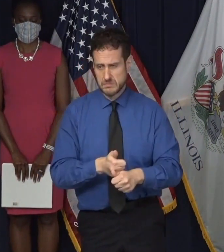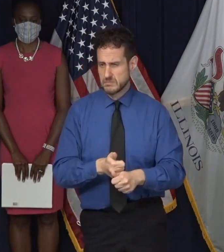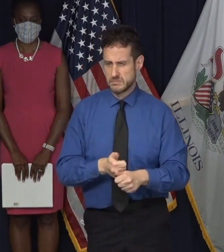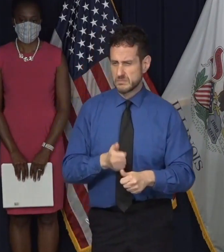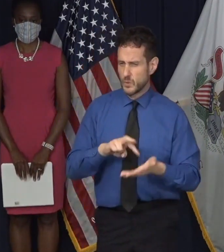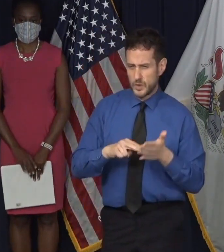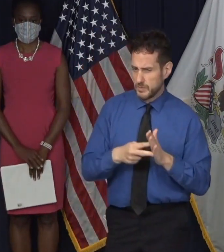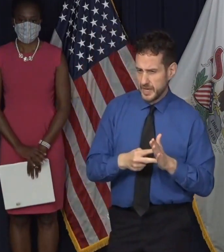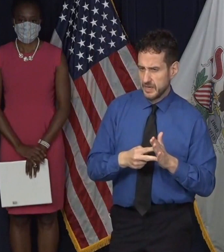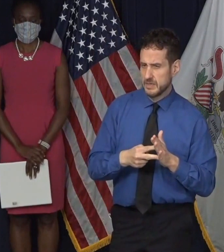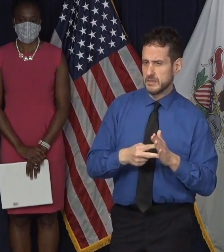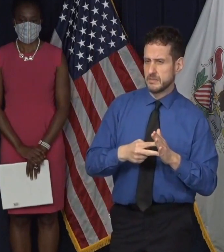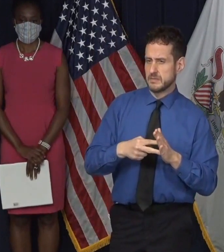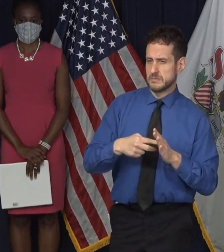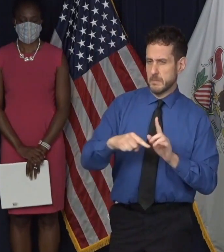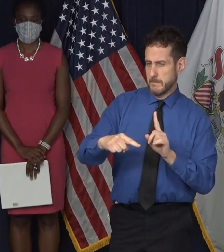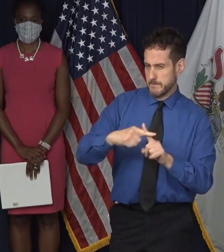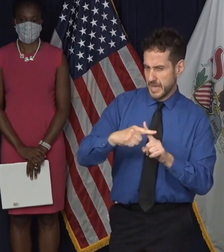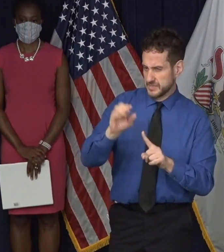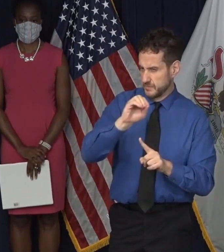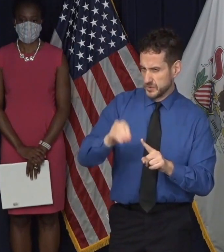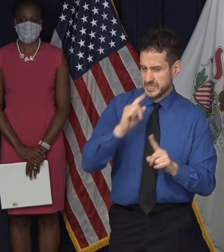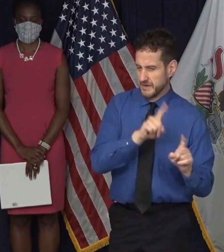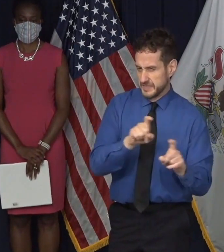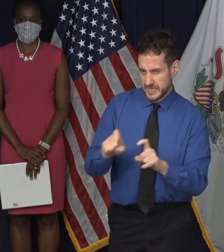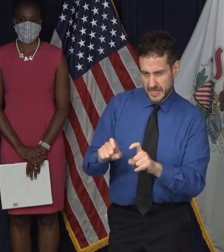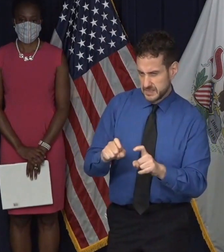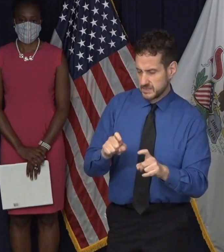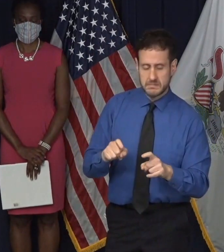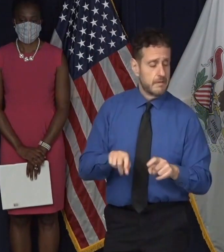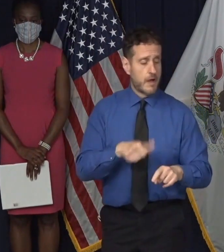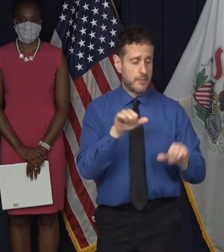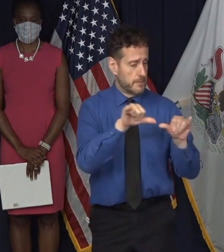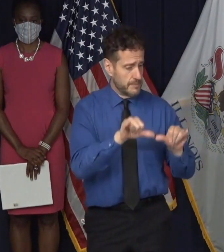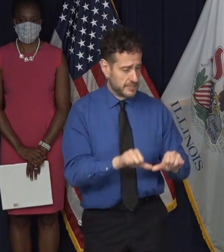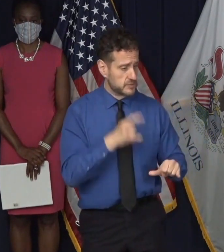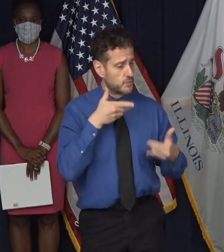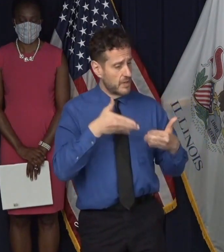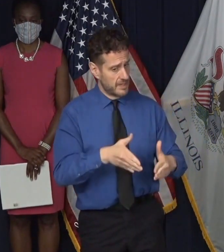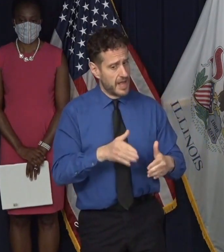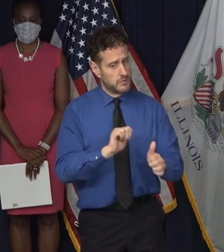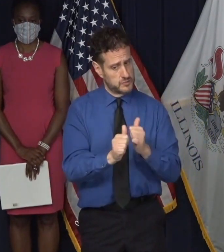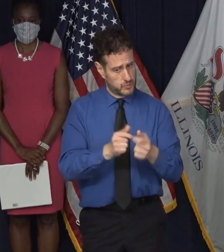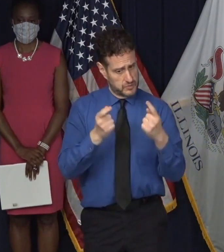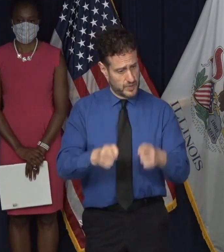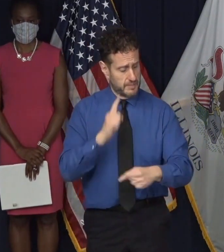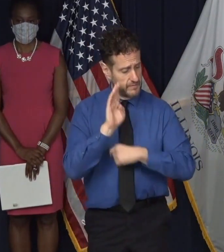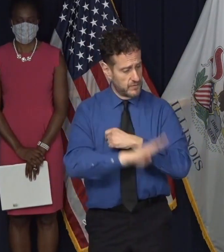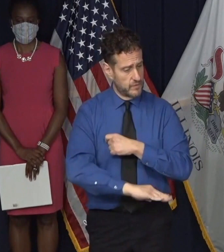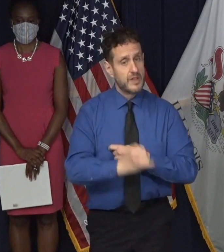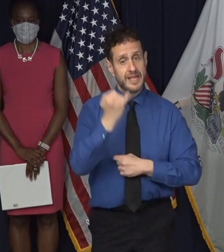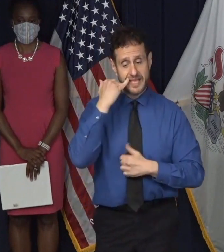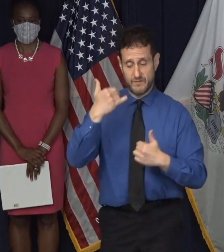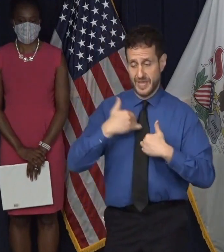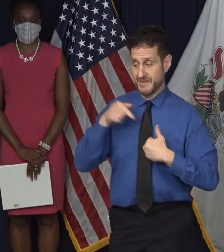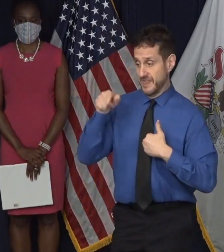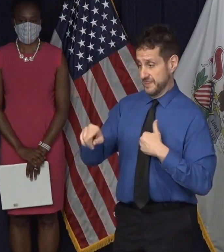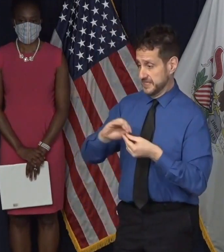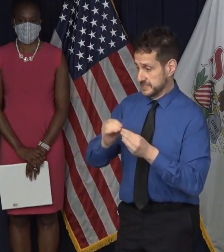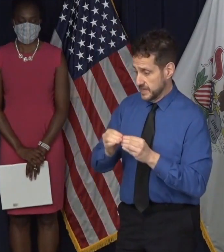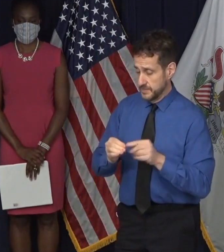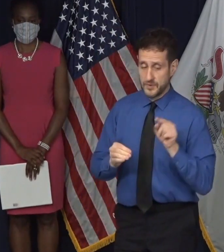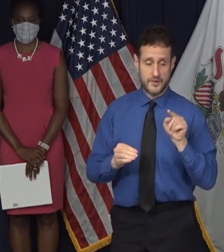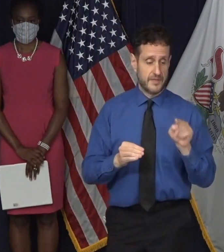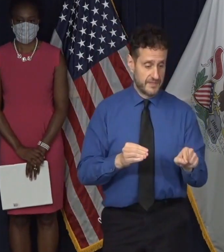in what way? A positivity rate or you mean? Any, any other metric that, that, you know, have you said, if you hit this positivity rate,